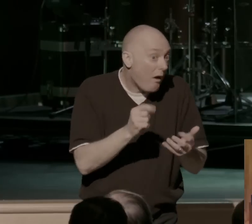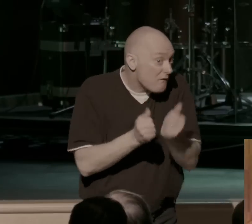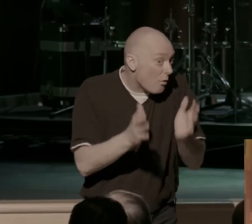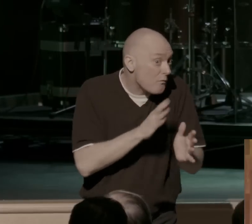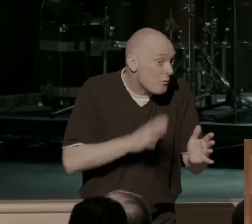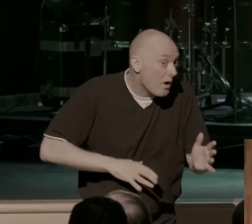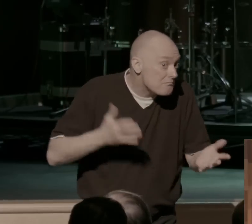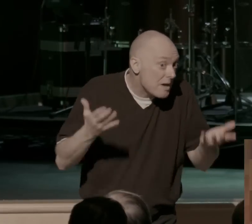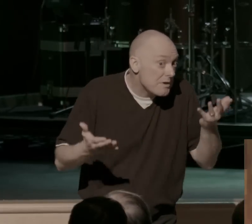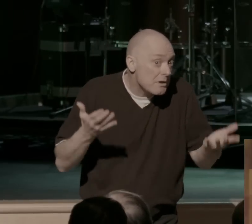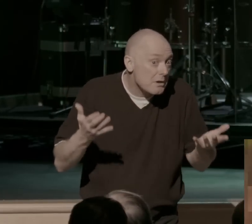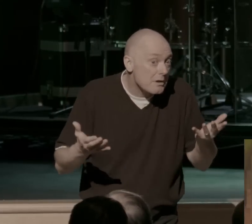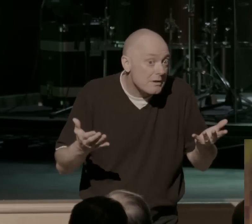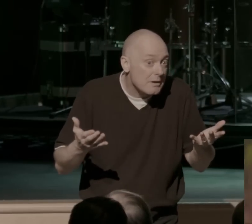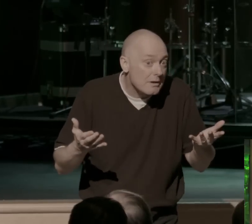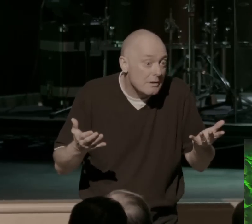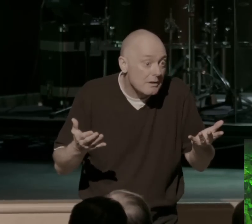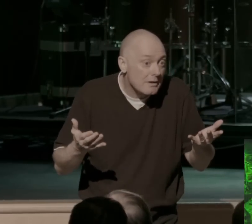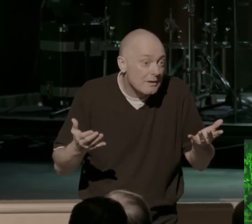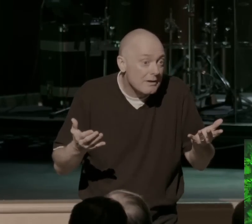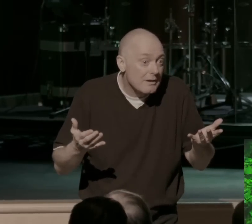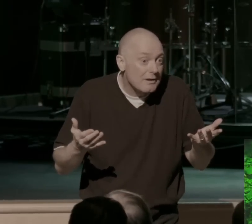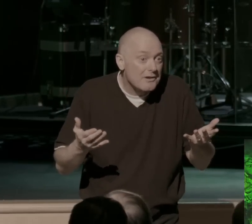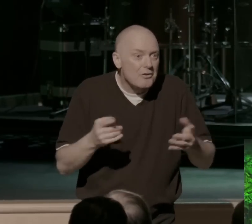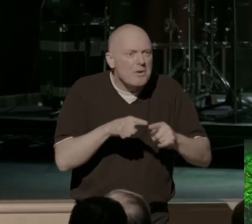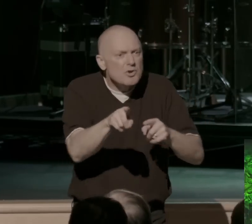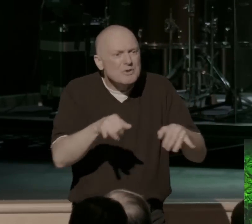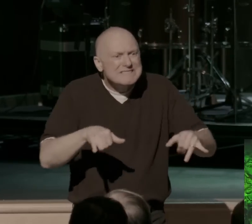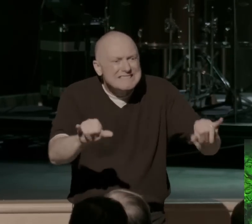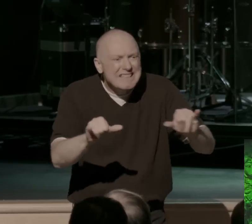You're still sitting in a jail cell. The door is open. You can leave, but you're sitting there.